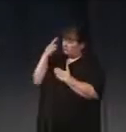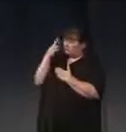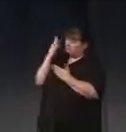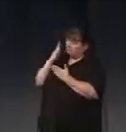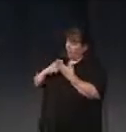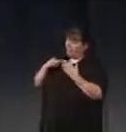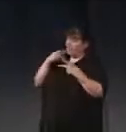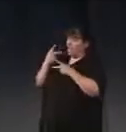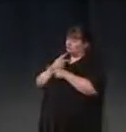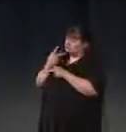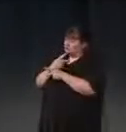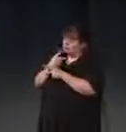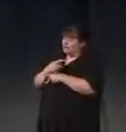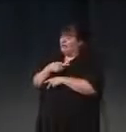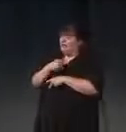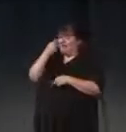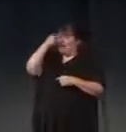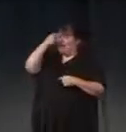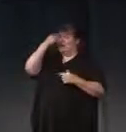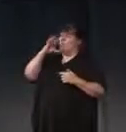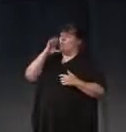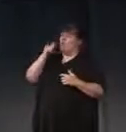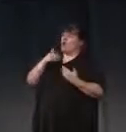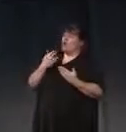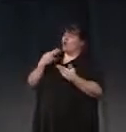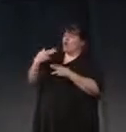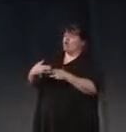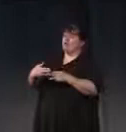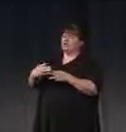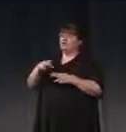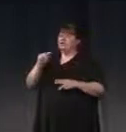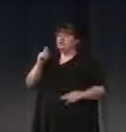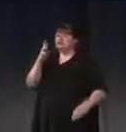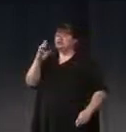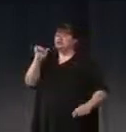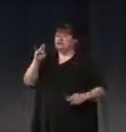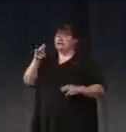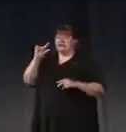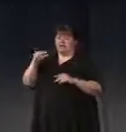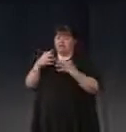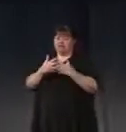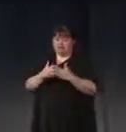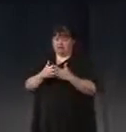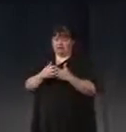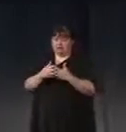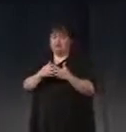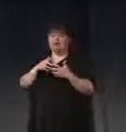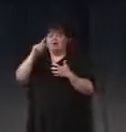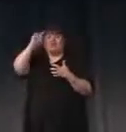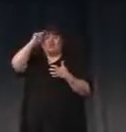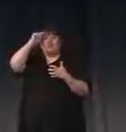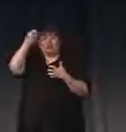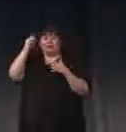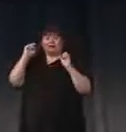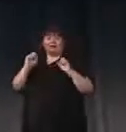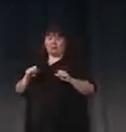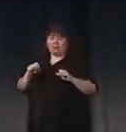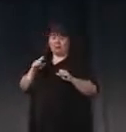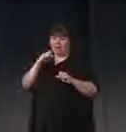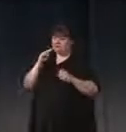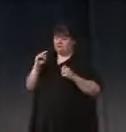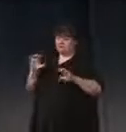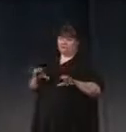he proposed the notion of what came to be known as the Turing machine, theoretically capable of performing